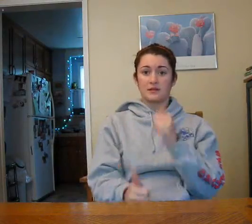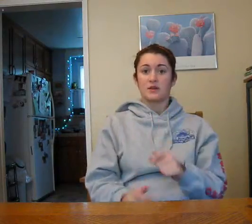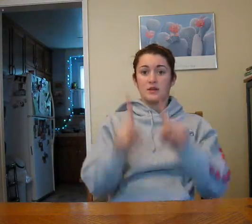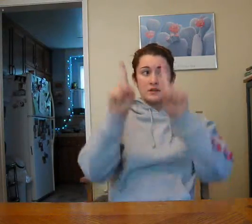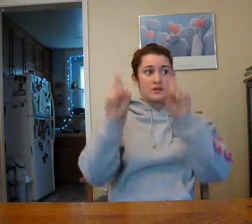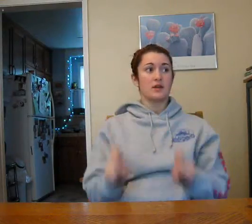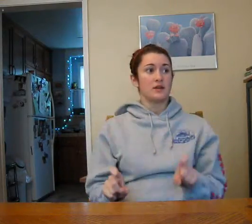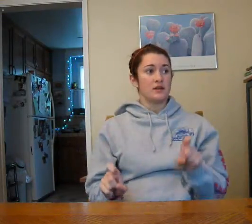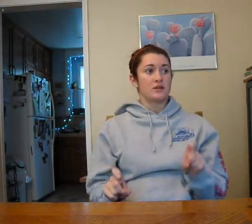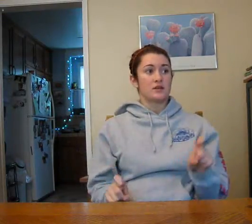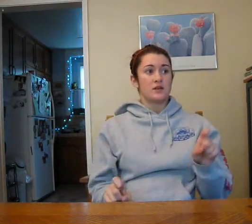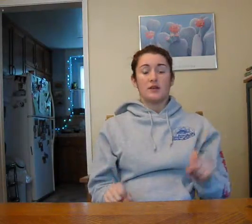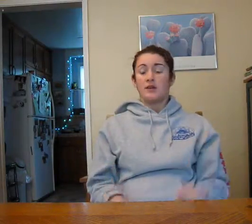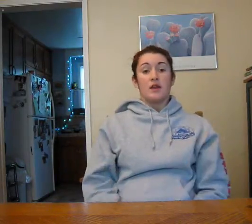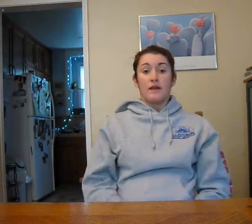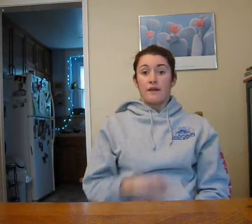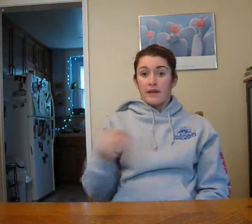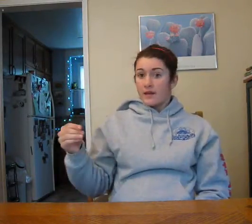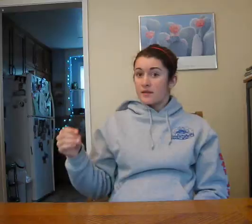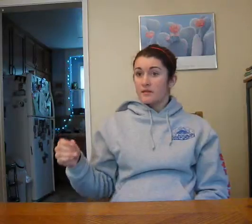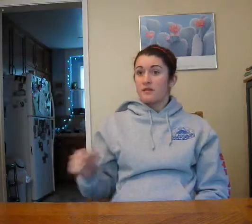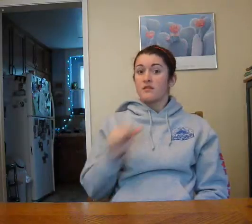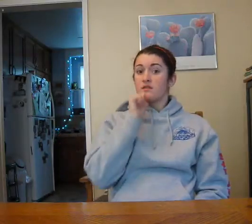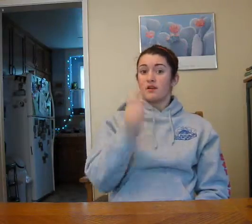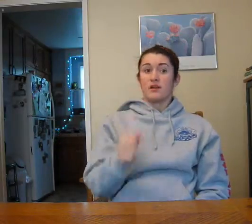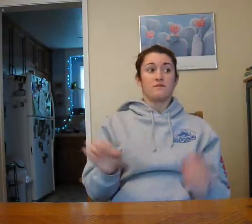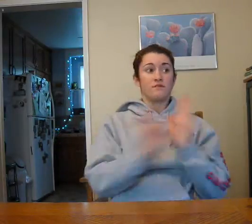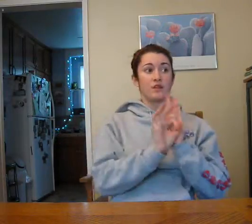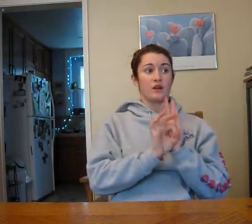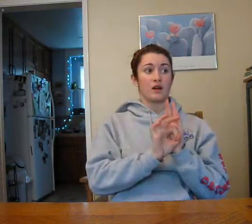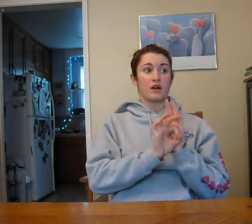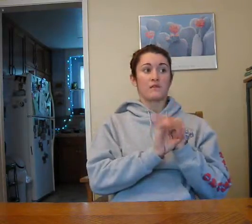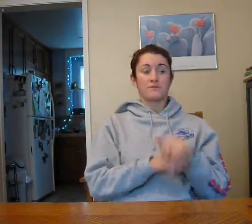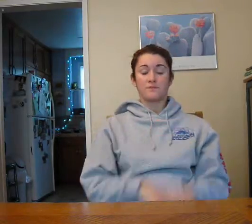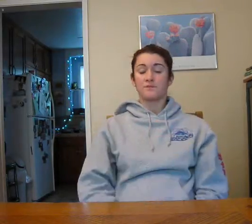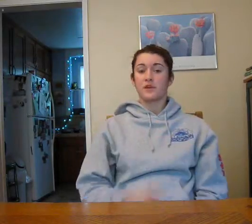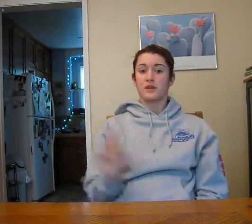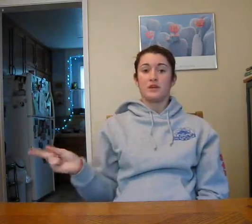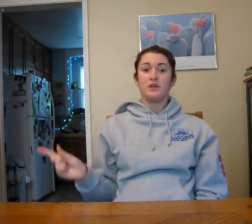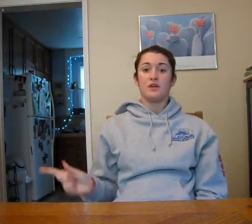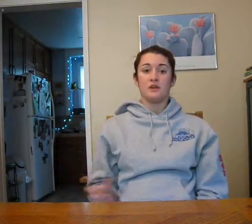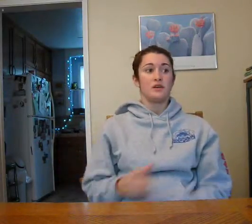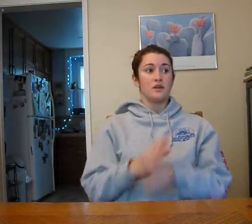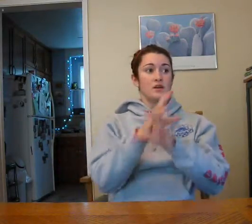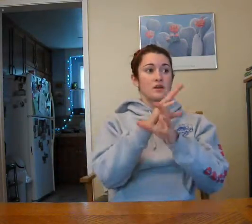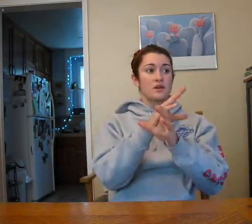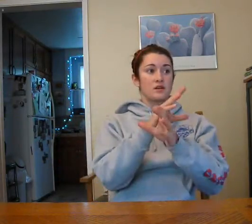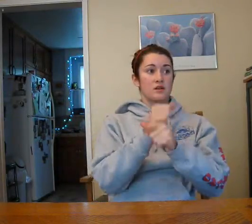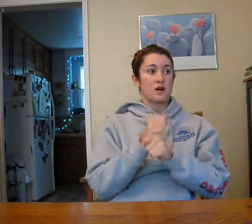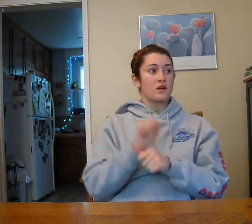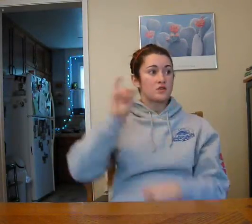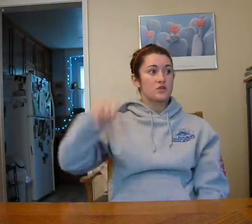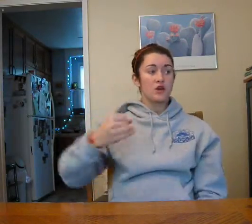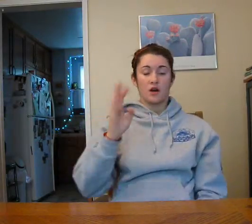test and not clock. He got job